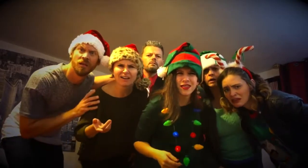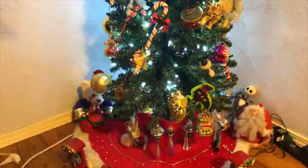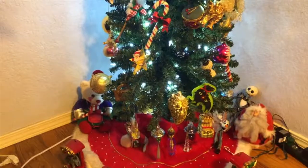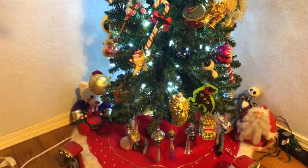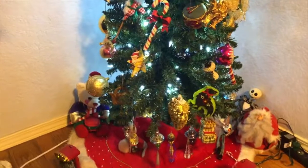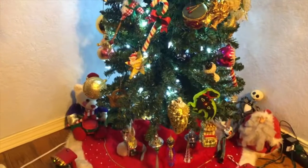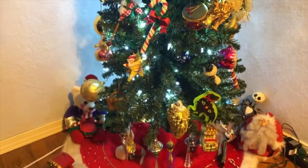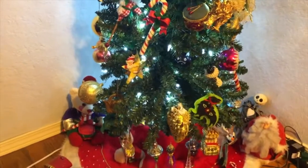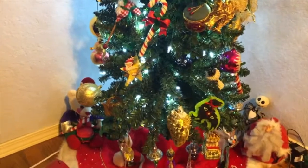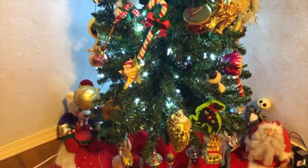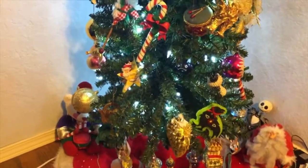It's violation